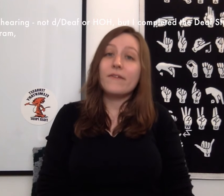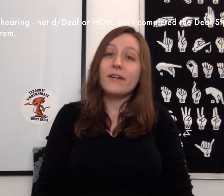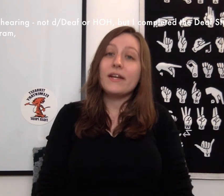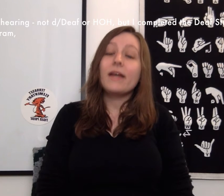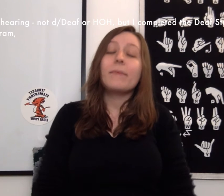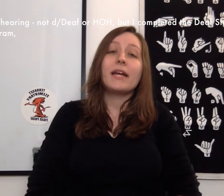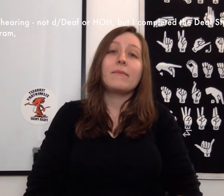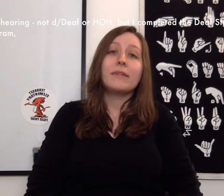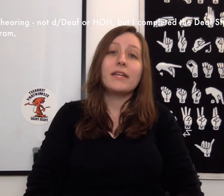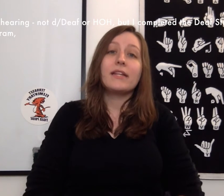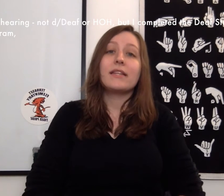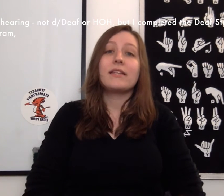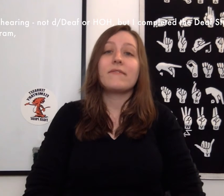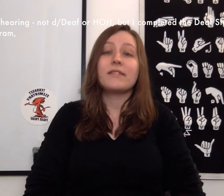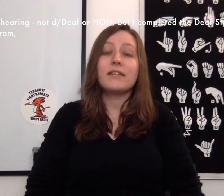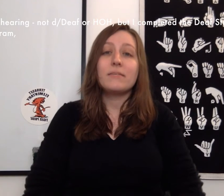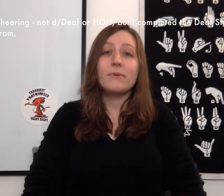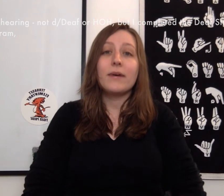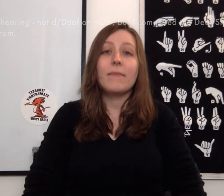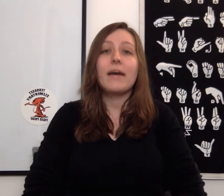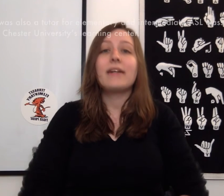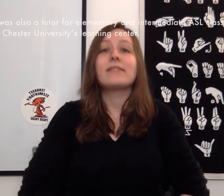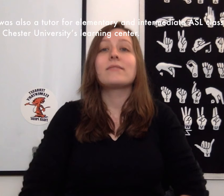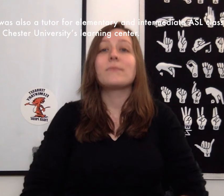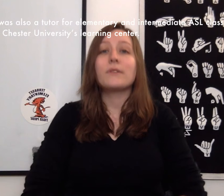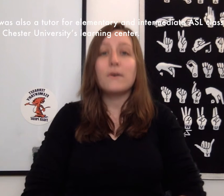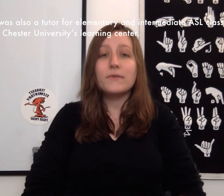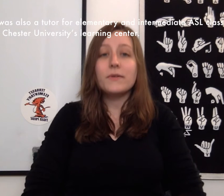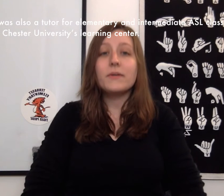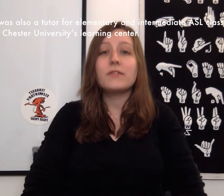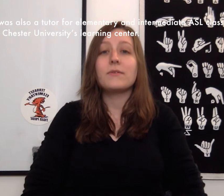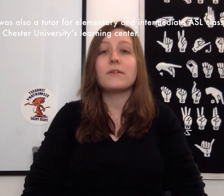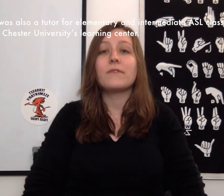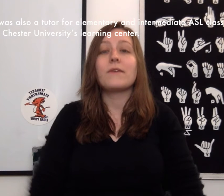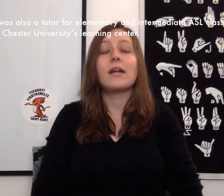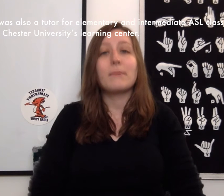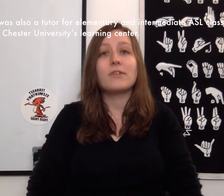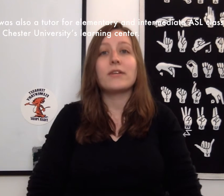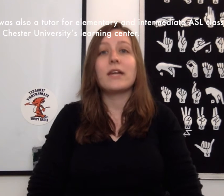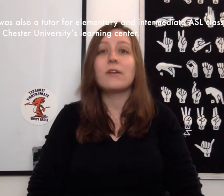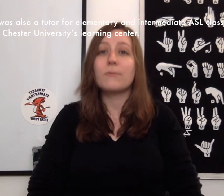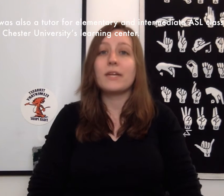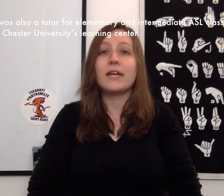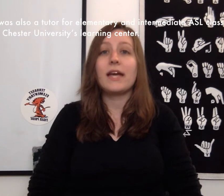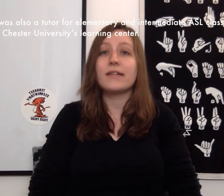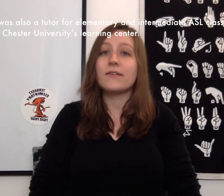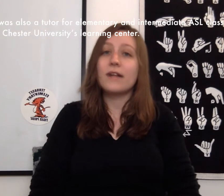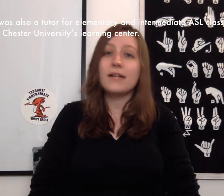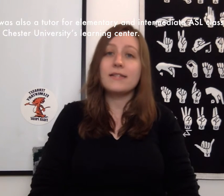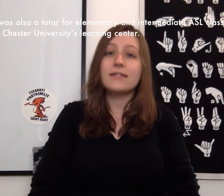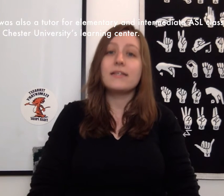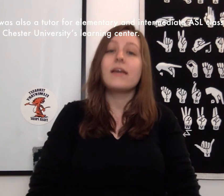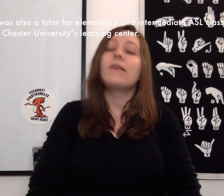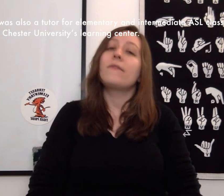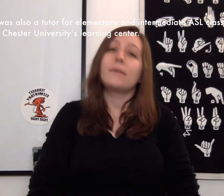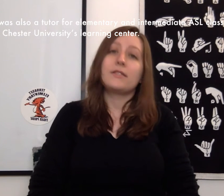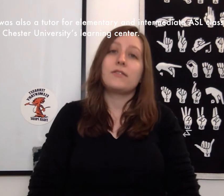of hearing, but I completed the deaf studies program and was also a tutor for elementary and intermediate ASL classes for West Chester